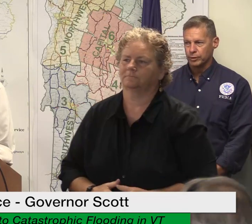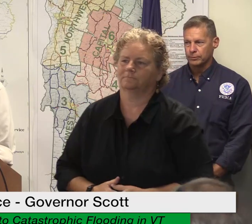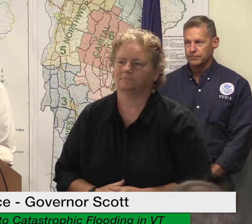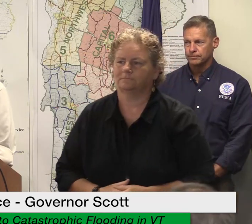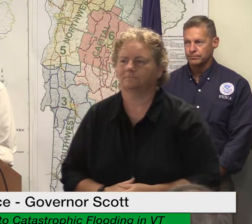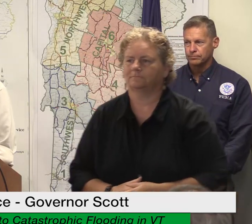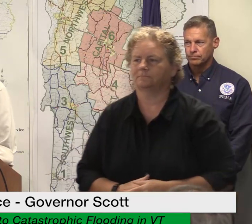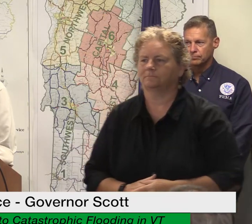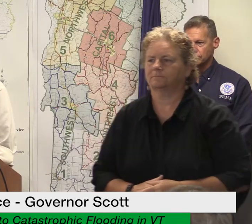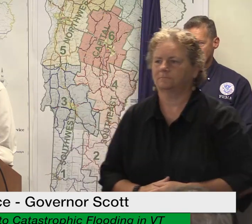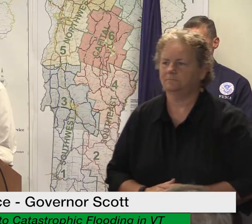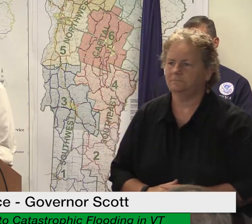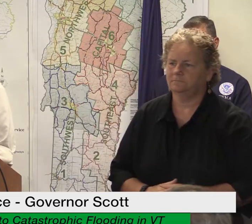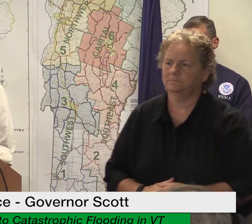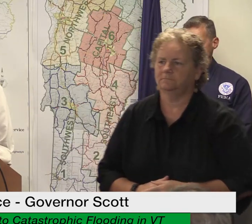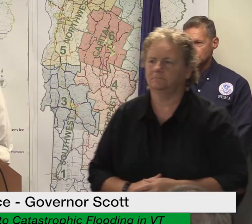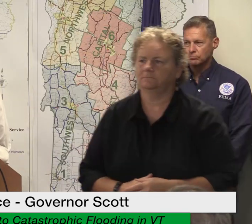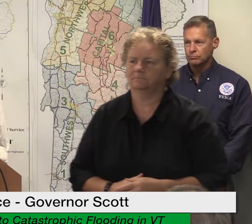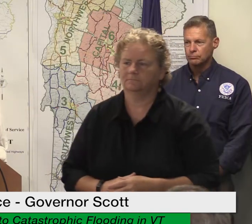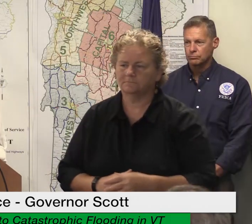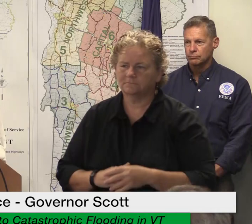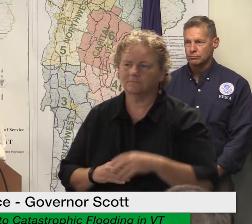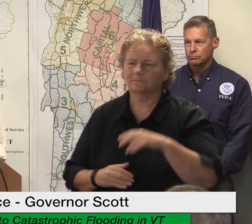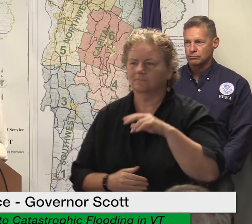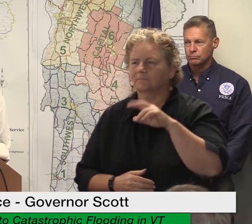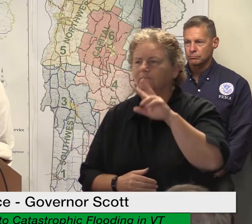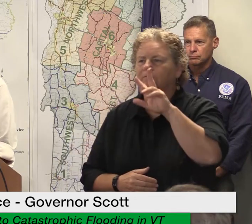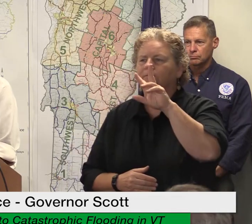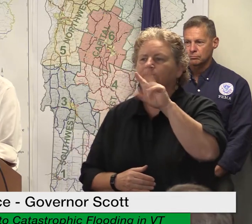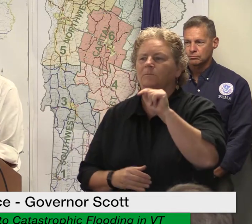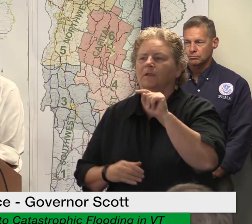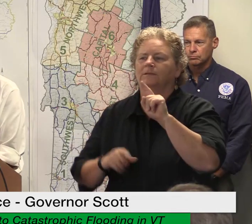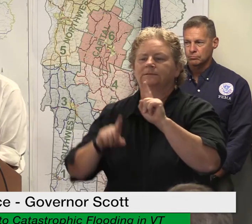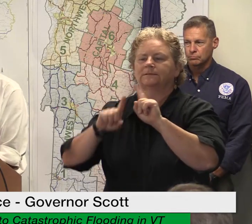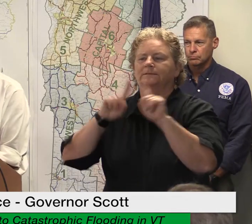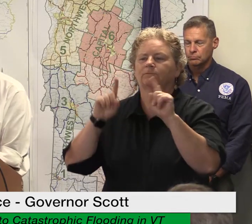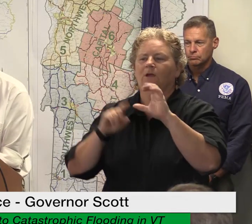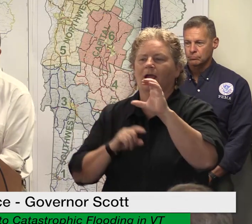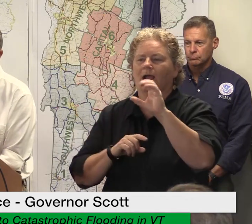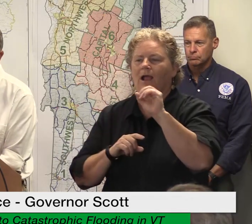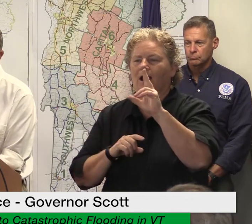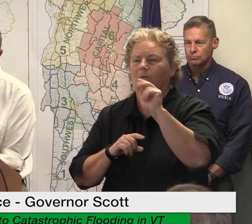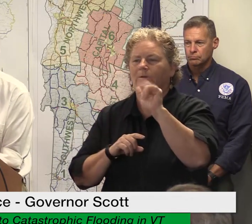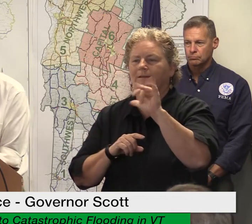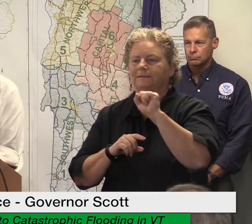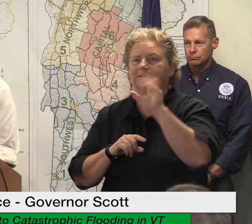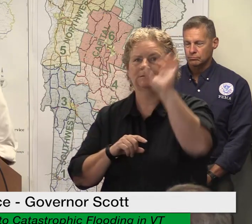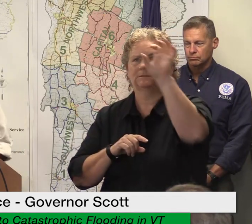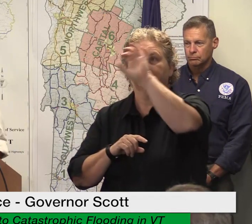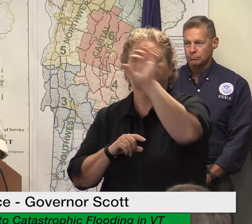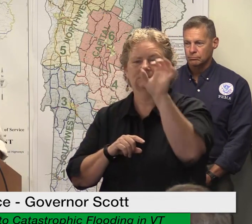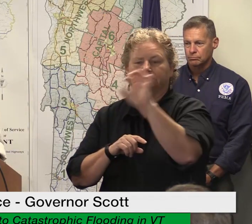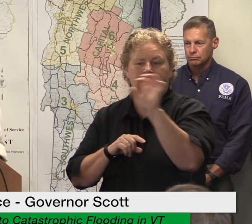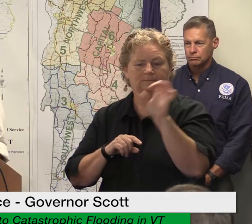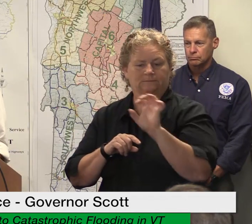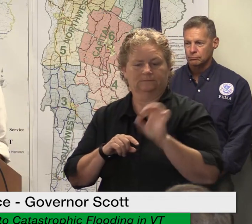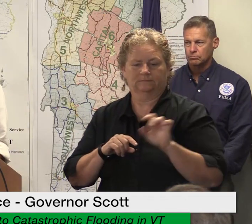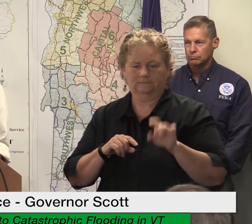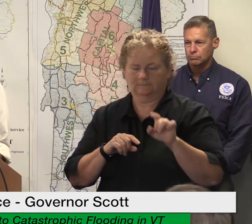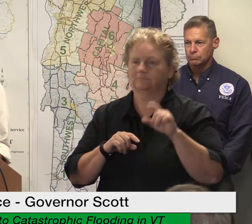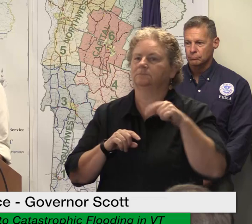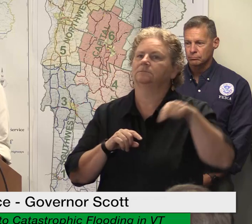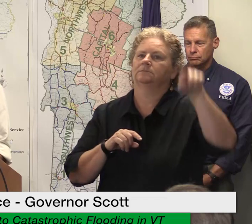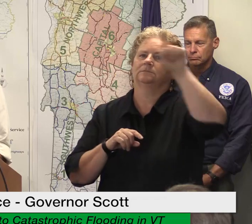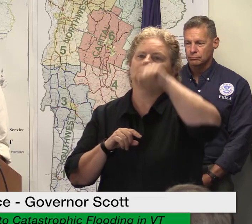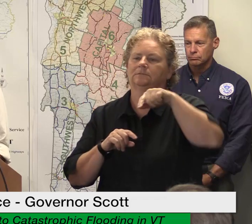assistance designation they need to meet a certain threshold this will help FEMA make its determinations about